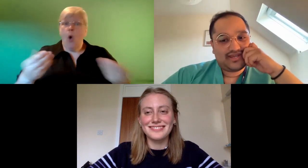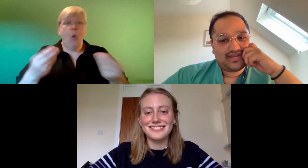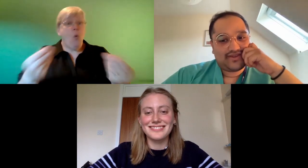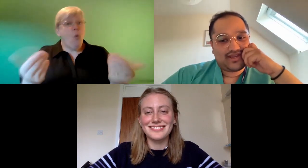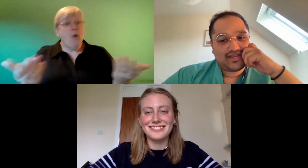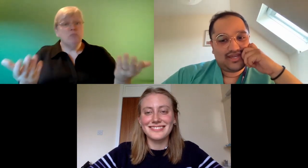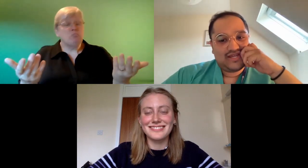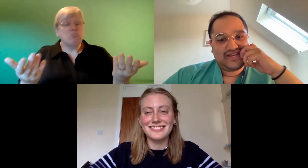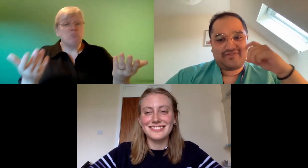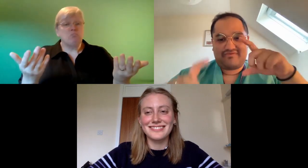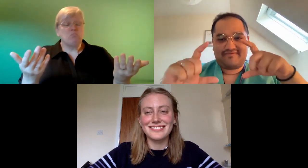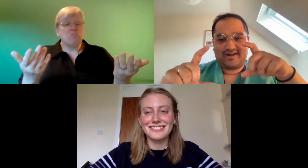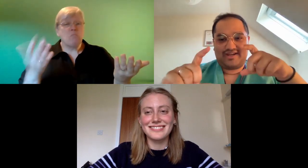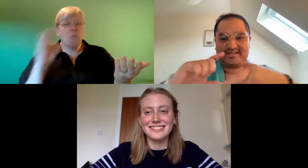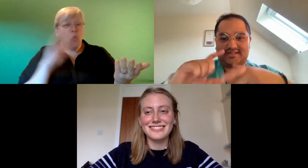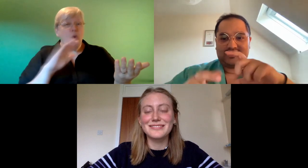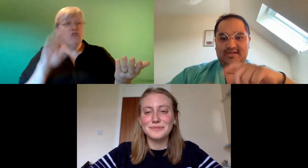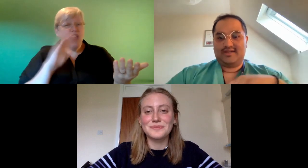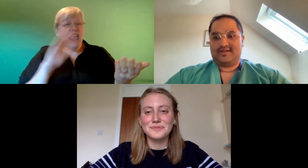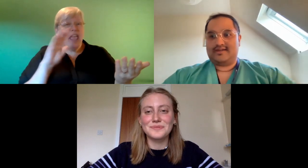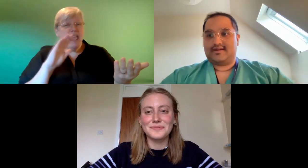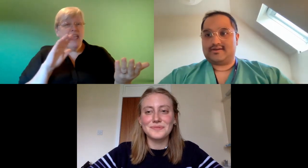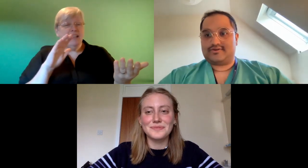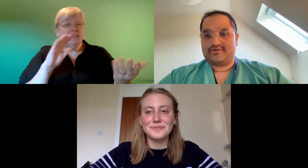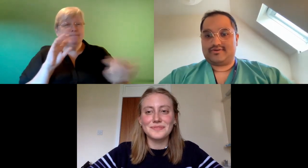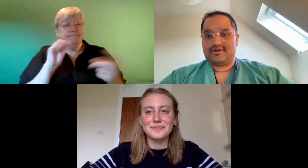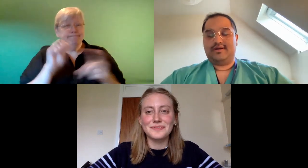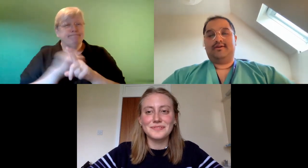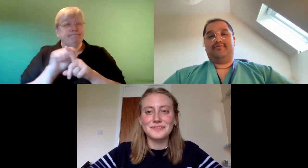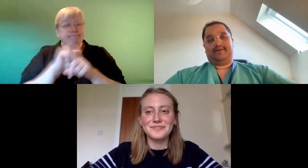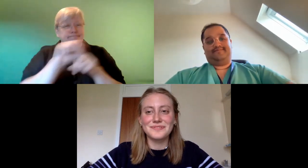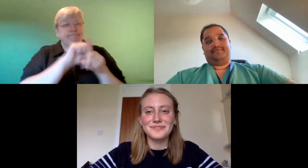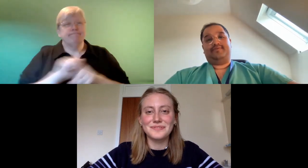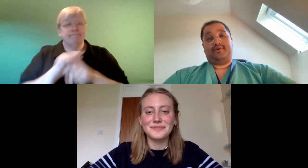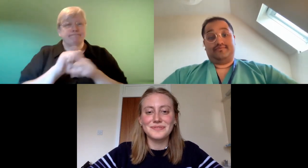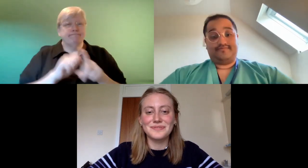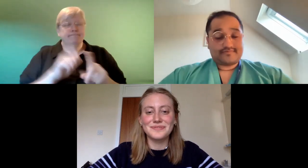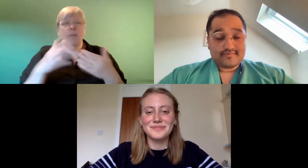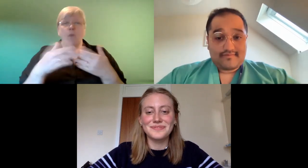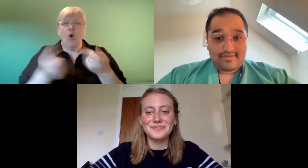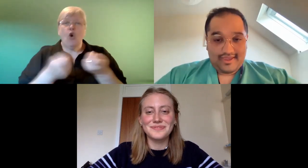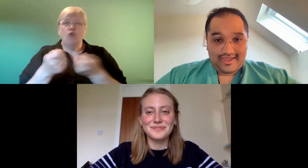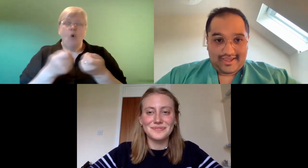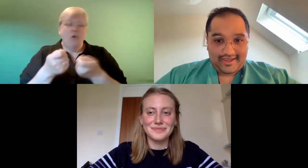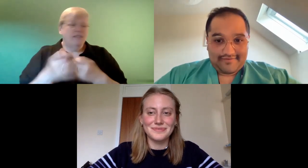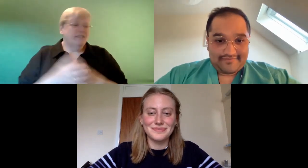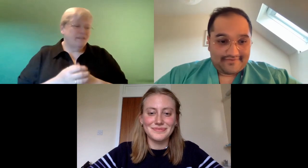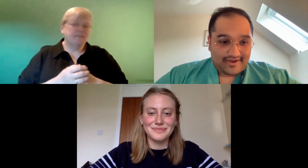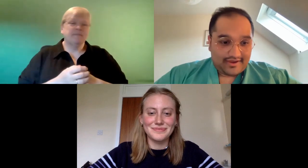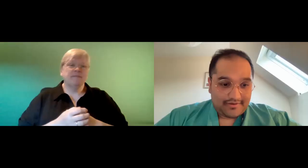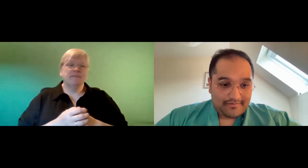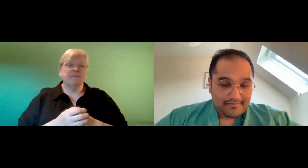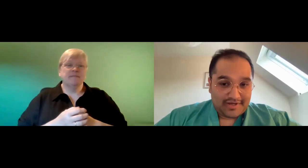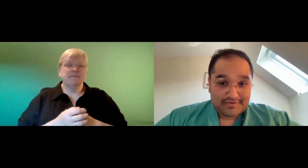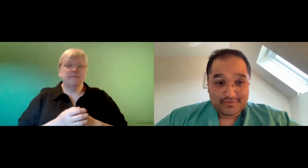poetry is like it's very refined and controlled right so if